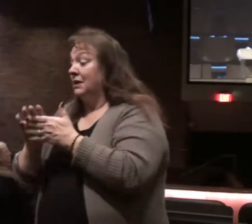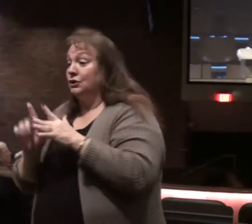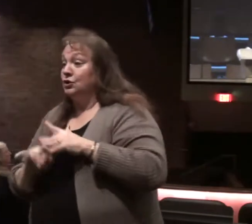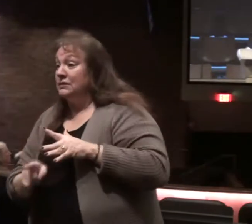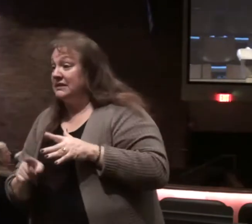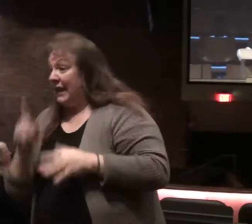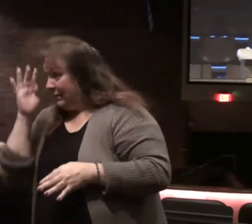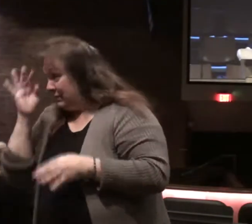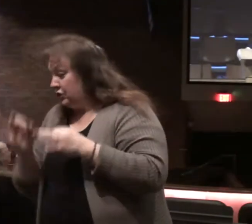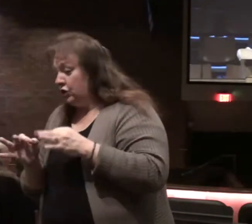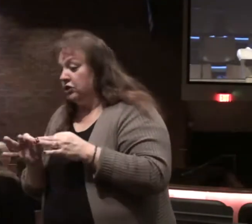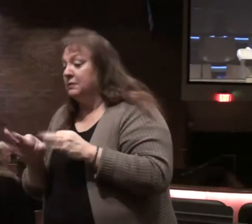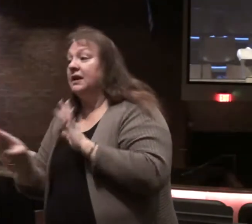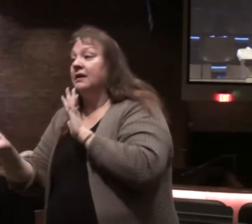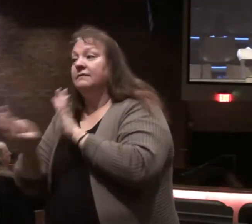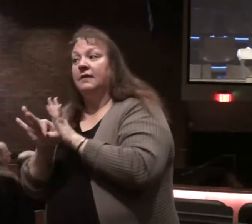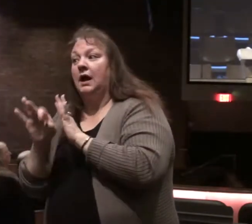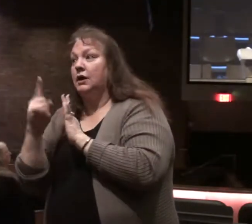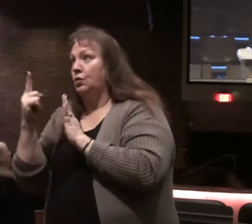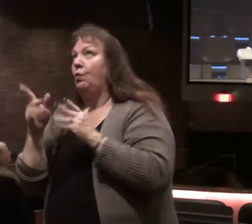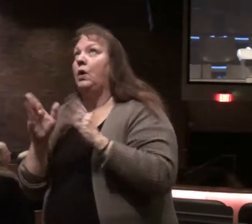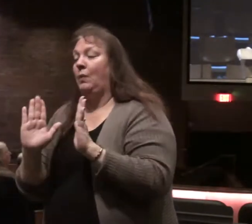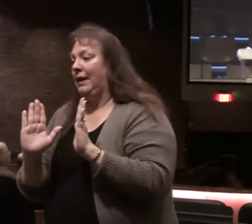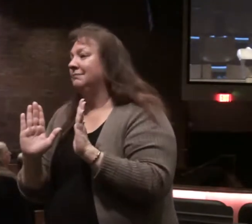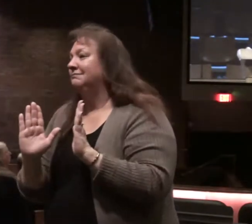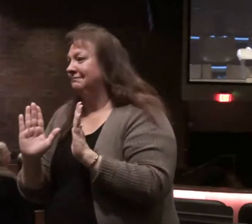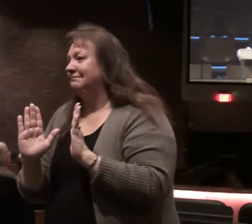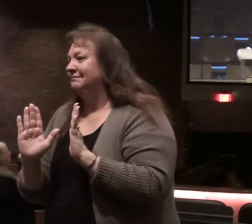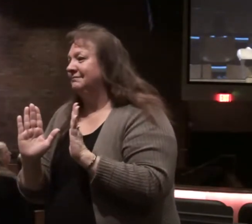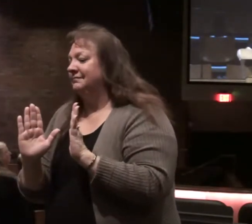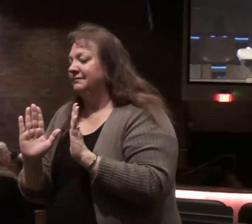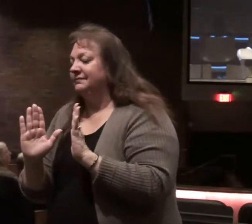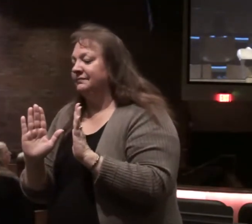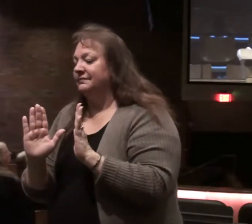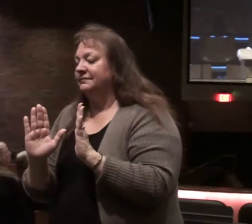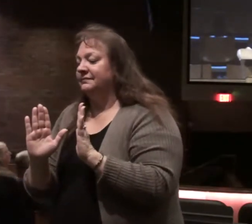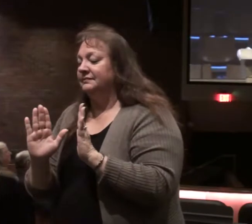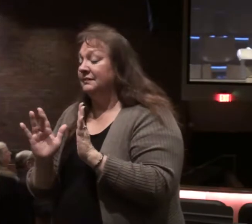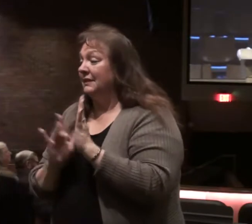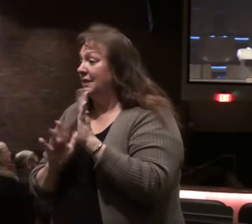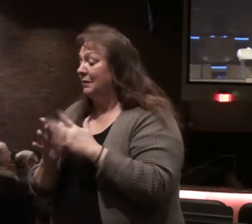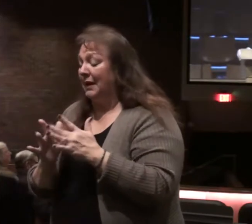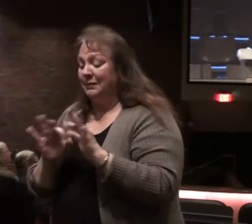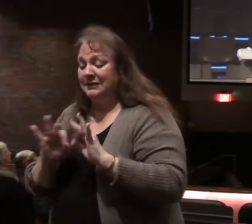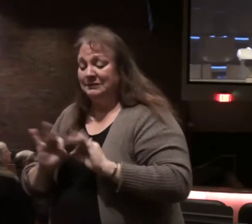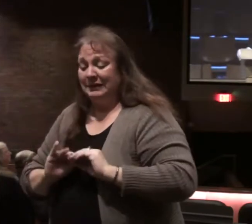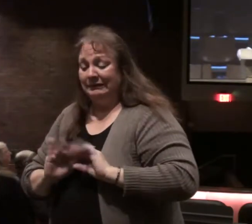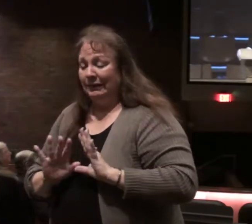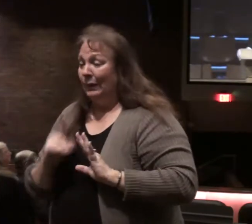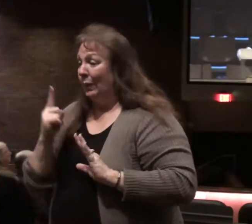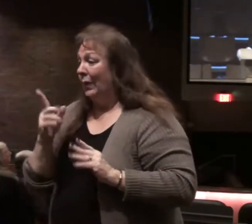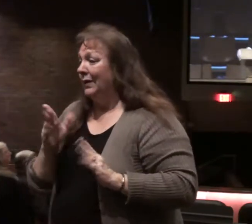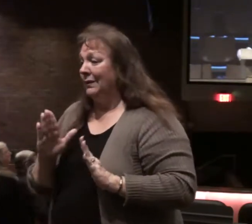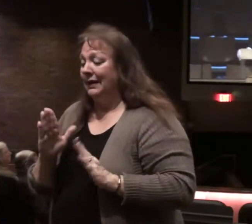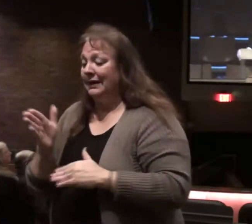escape from the judgment find that way and the Bible lays out that way God doesn't desire